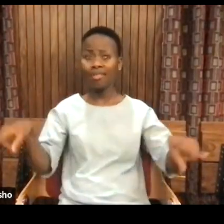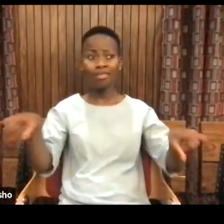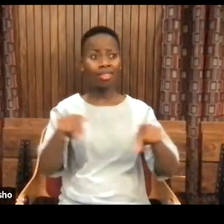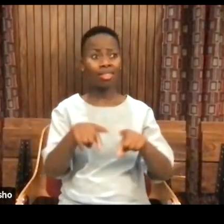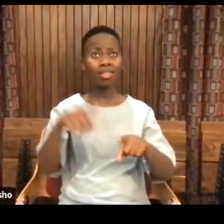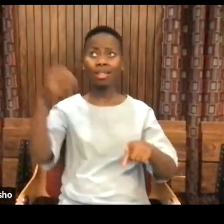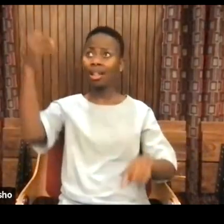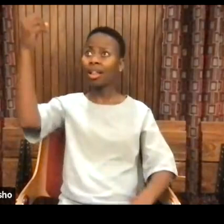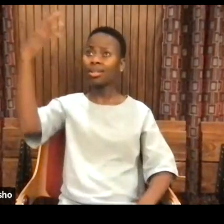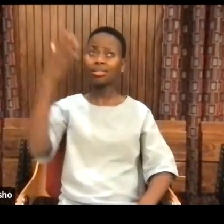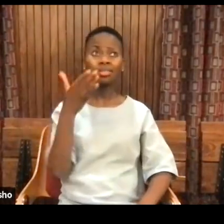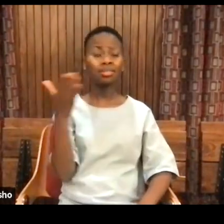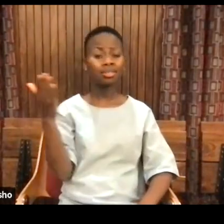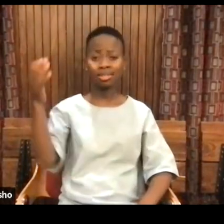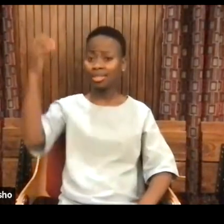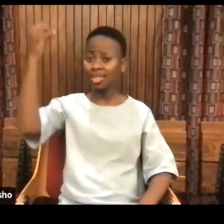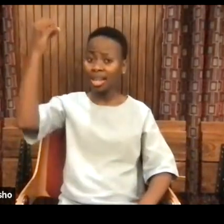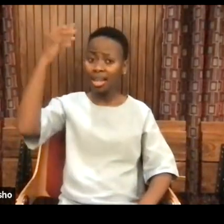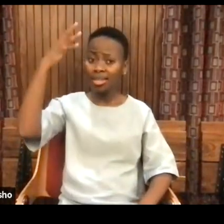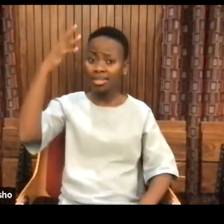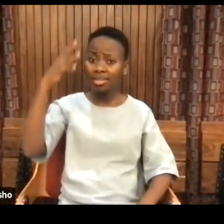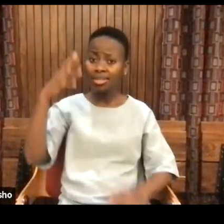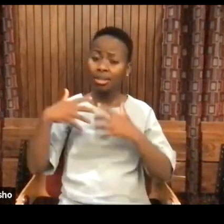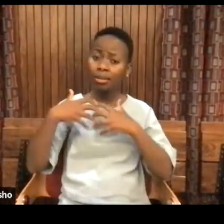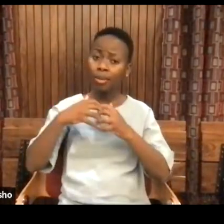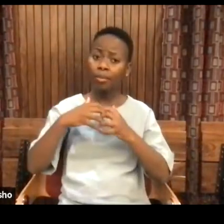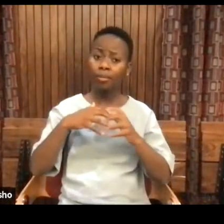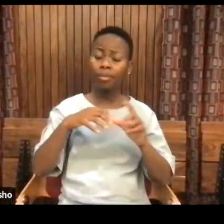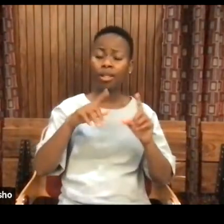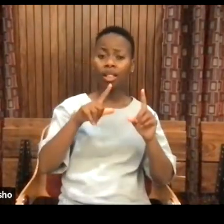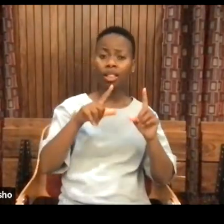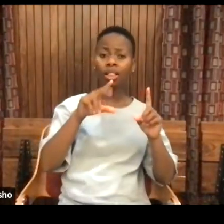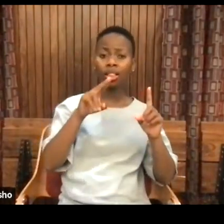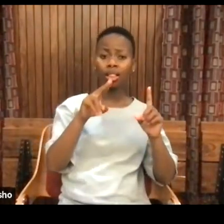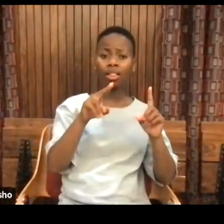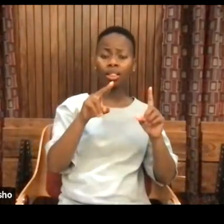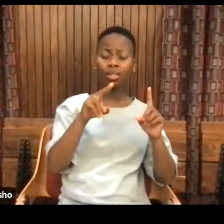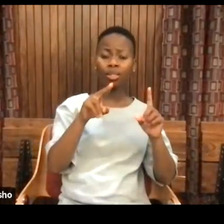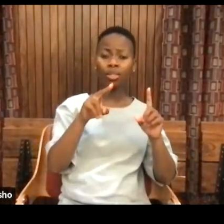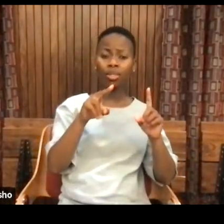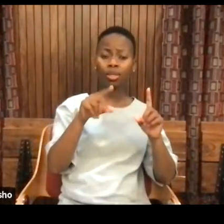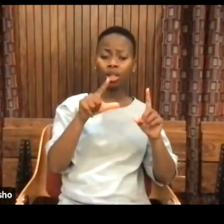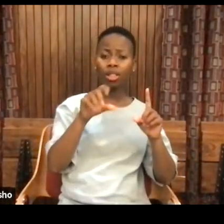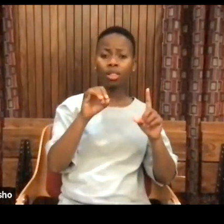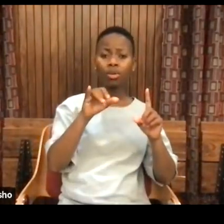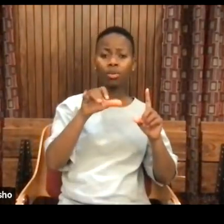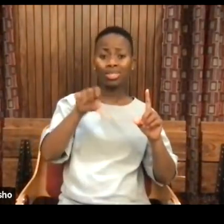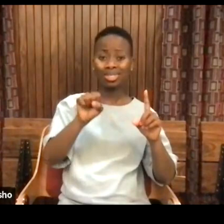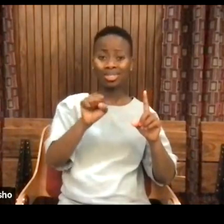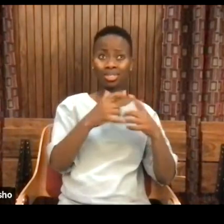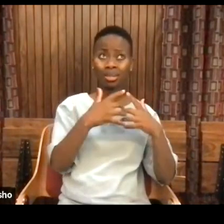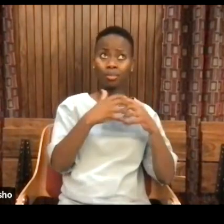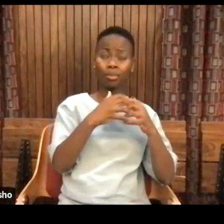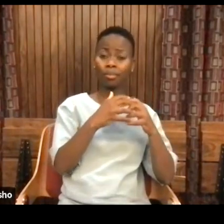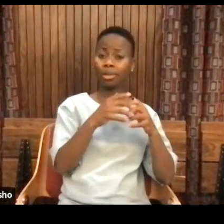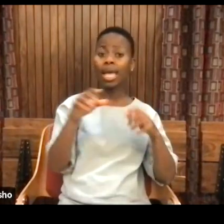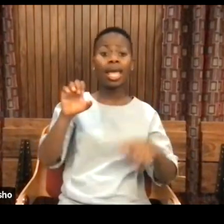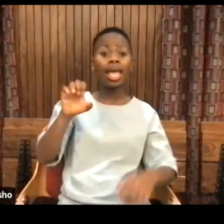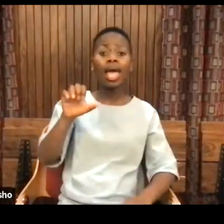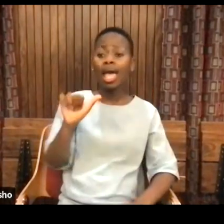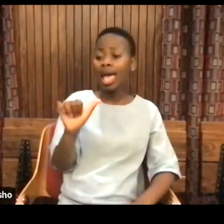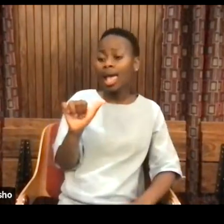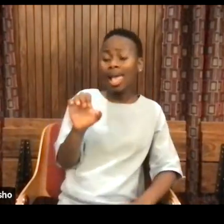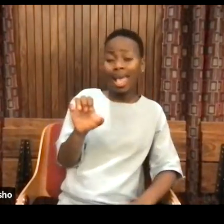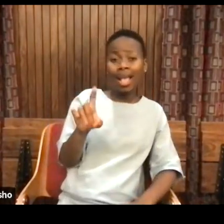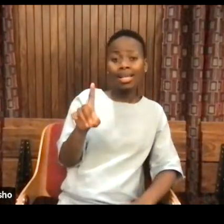things. The light bulb here, you know, the filament was developed by Louis Latimer, a black American. It wasn't Edison. Edison